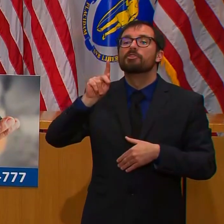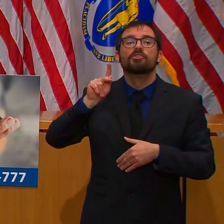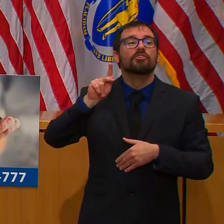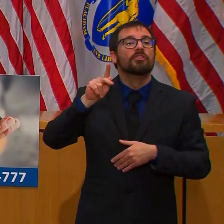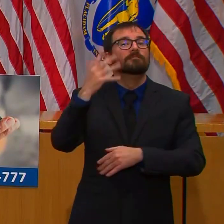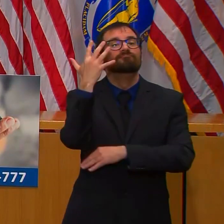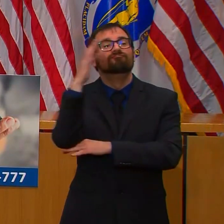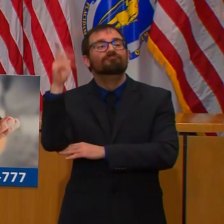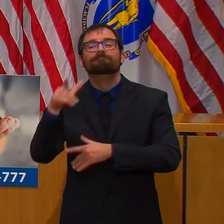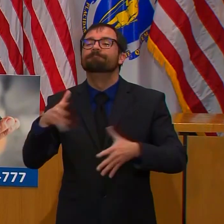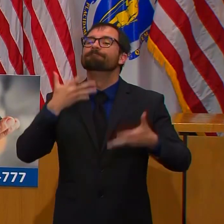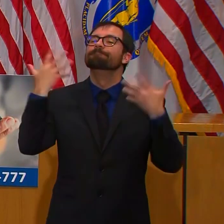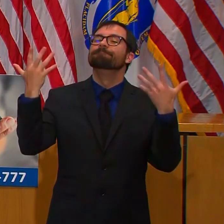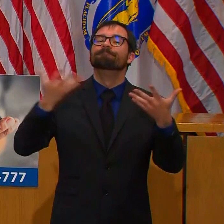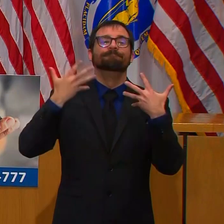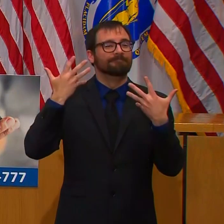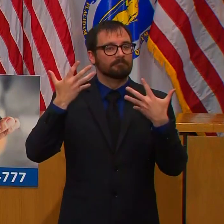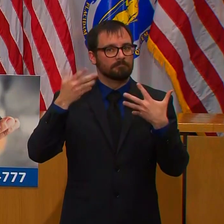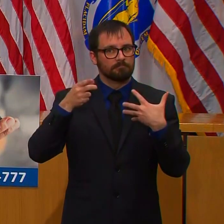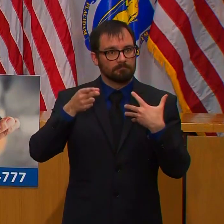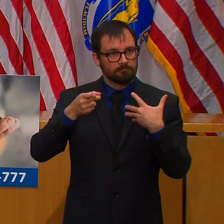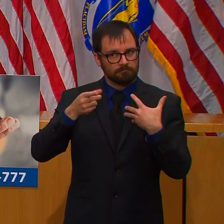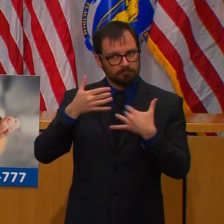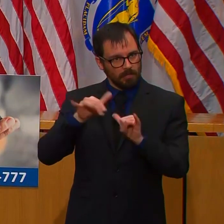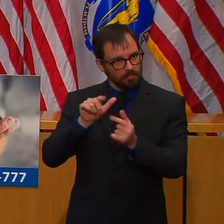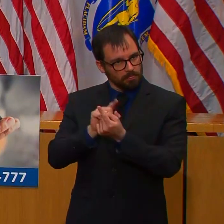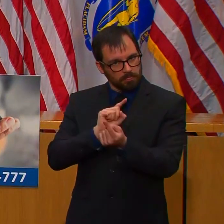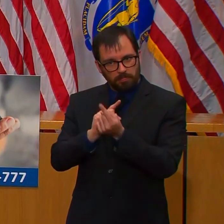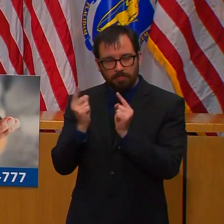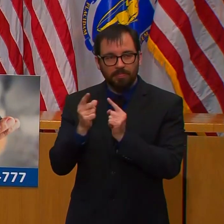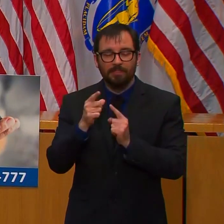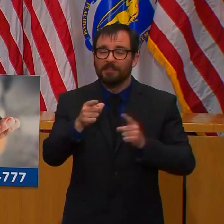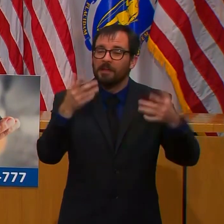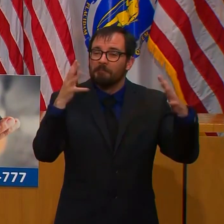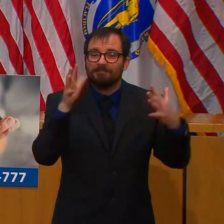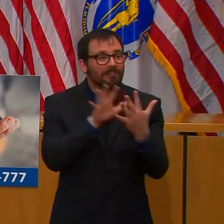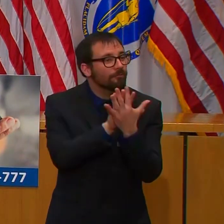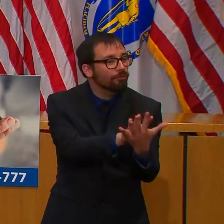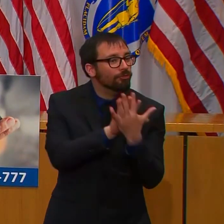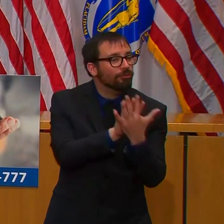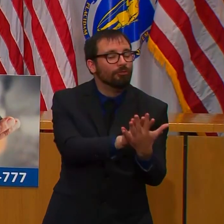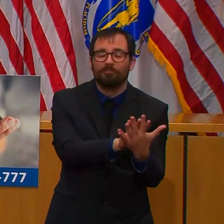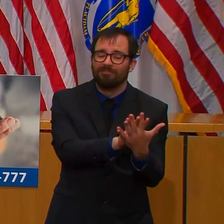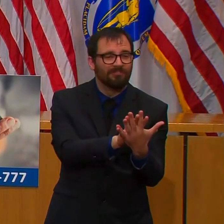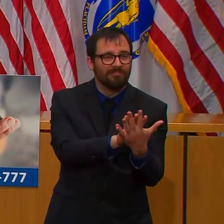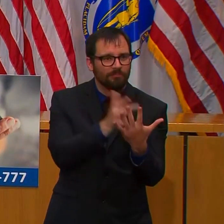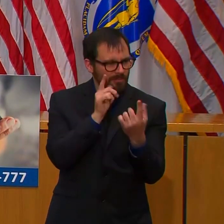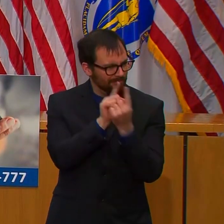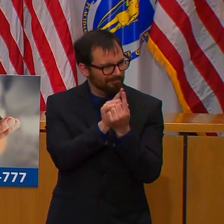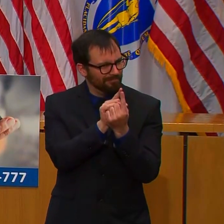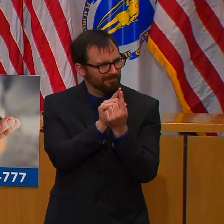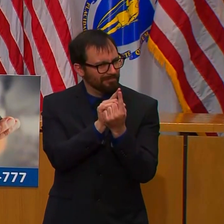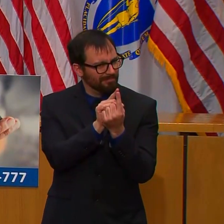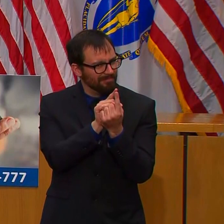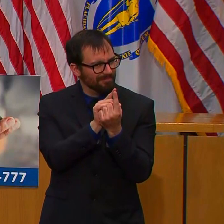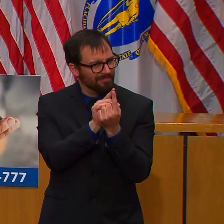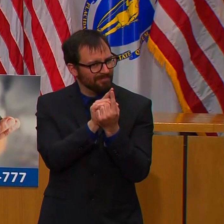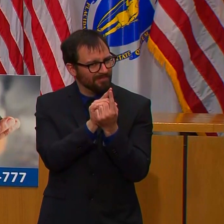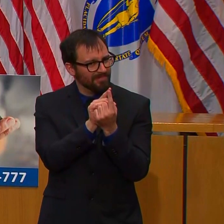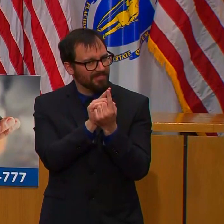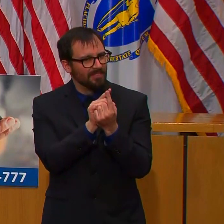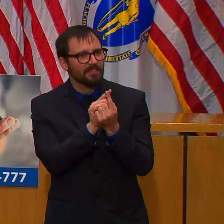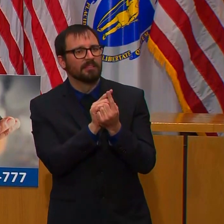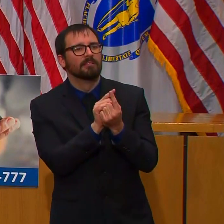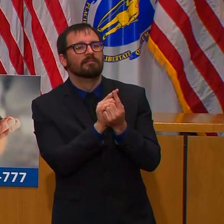play basketball just because you can. Or sit on the beach all day with your friends. We cannot have